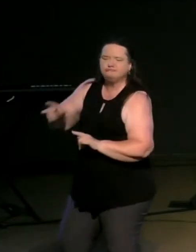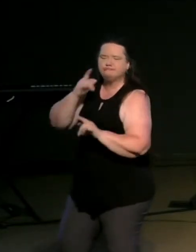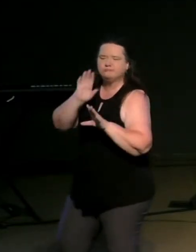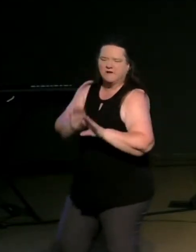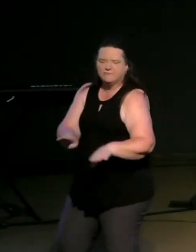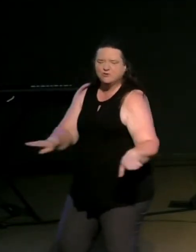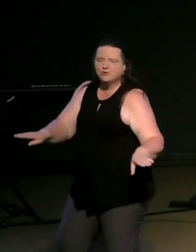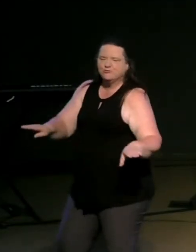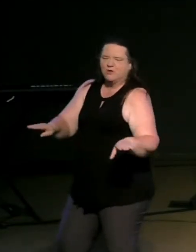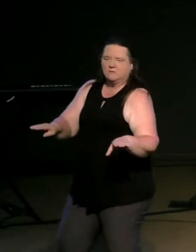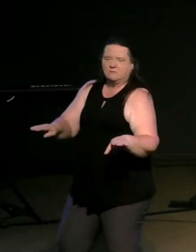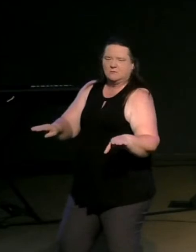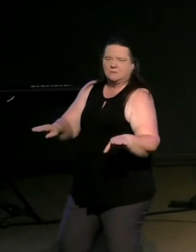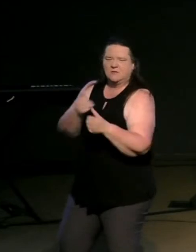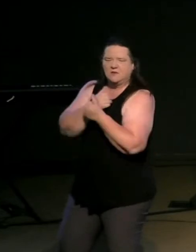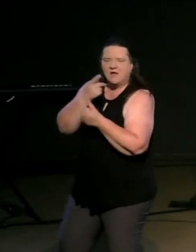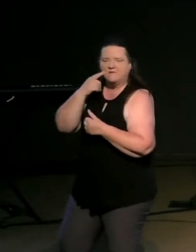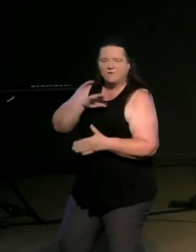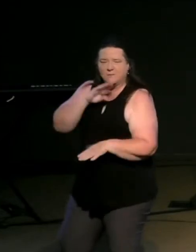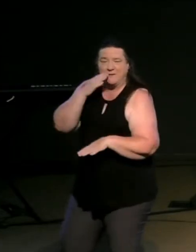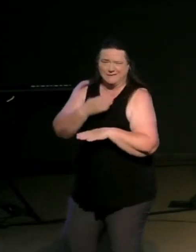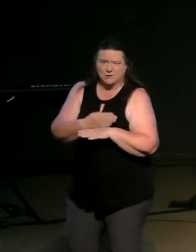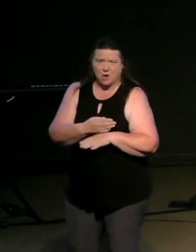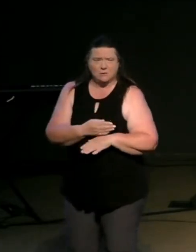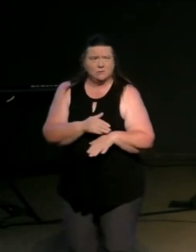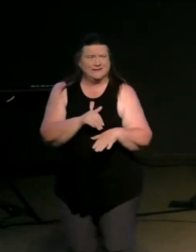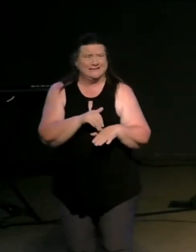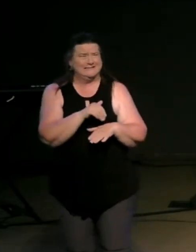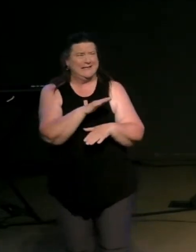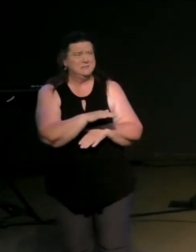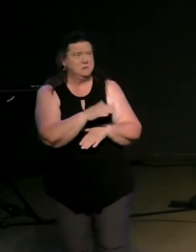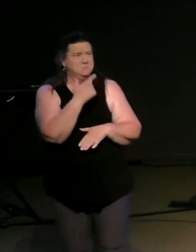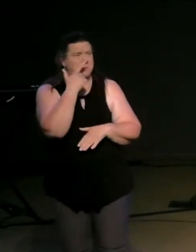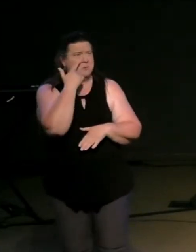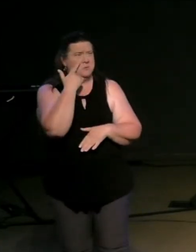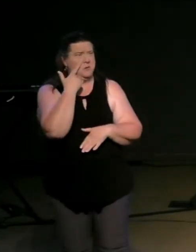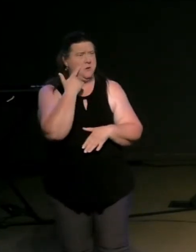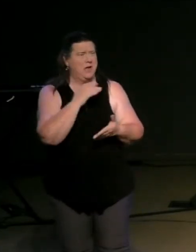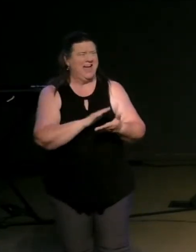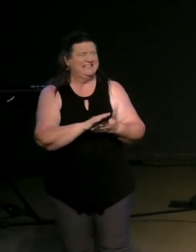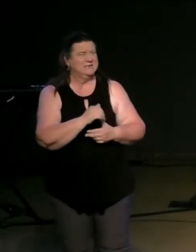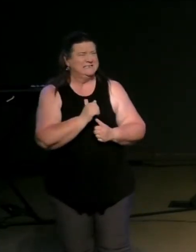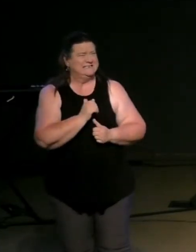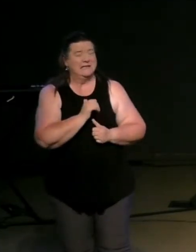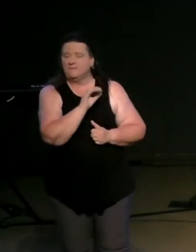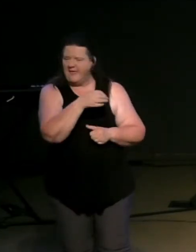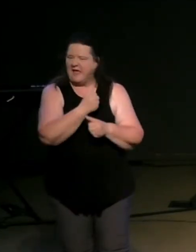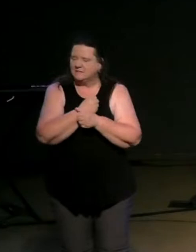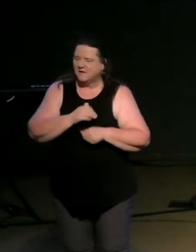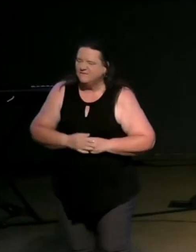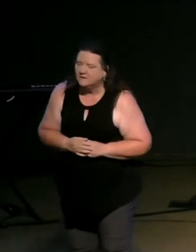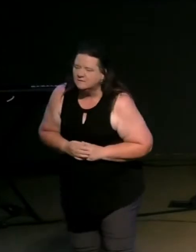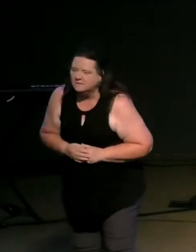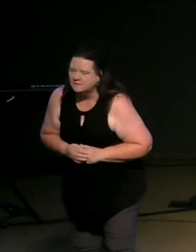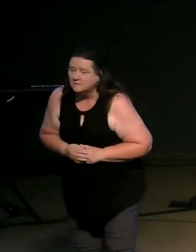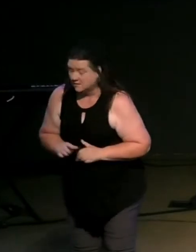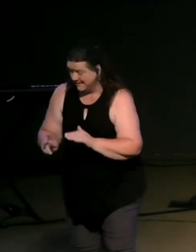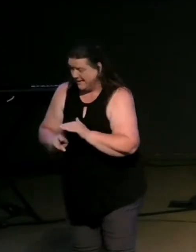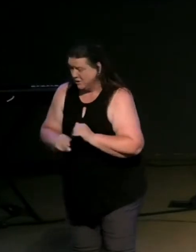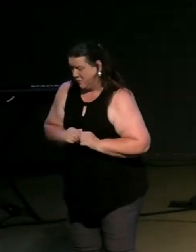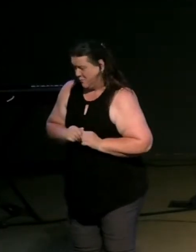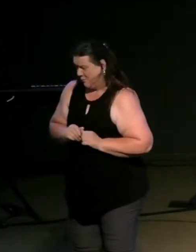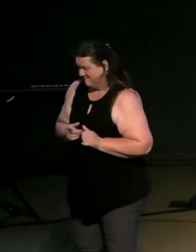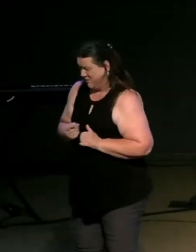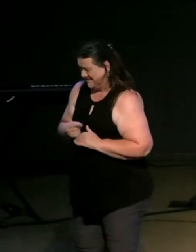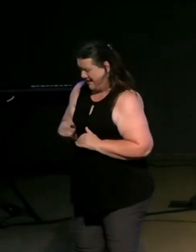love that i have for my daughter as i say goodbye with tears in my eyes this you say goodbye to your kindergartner by the